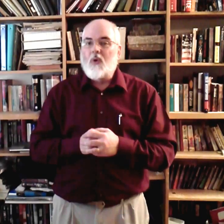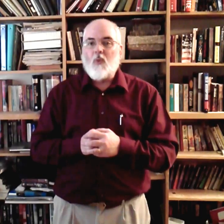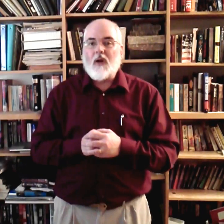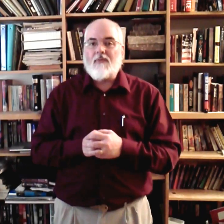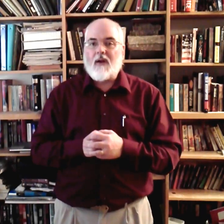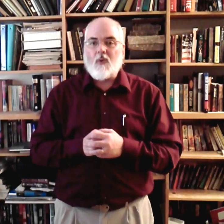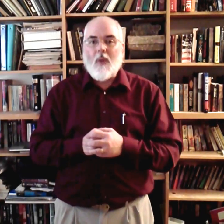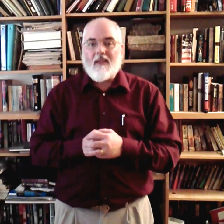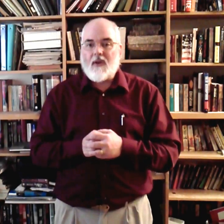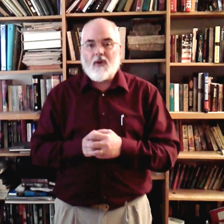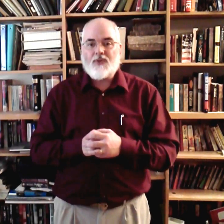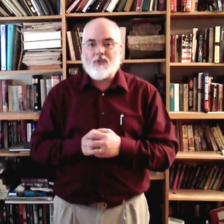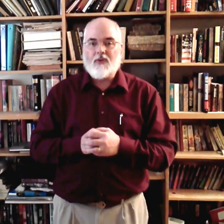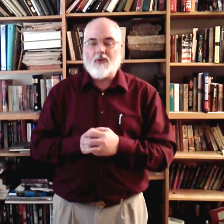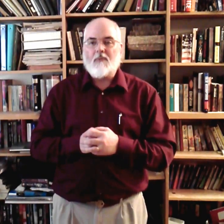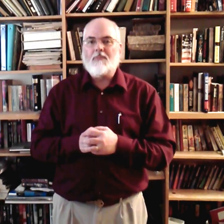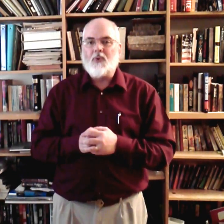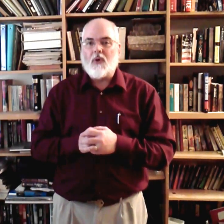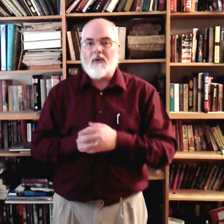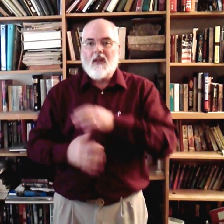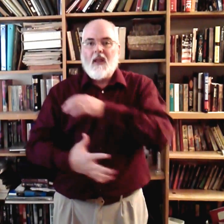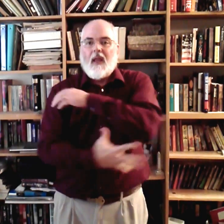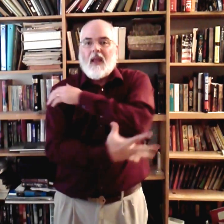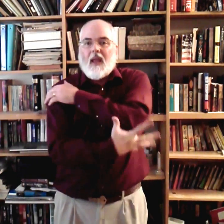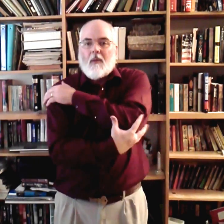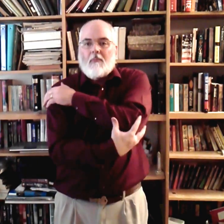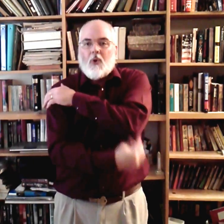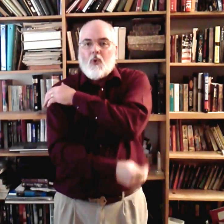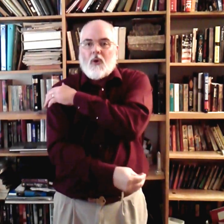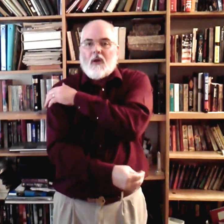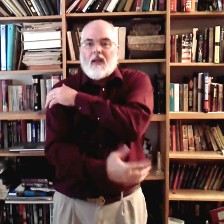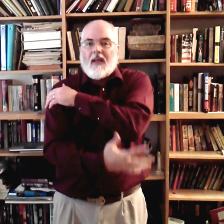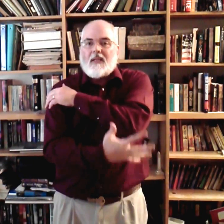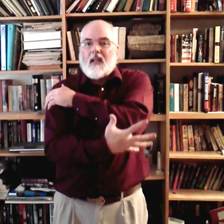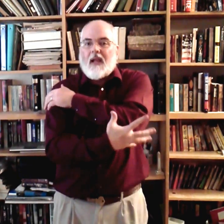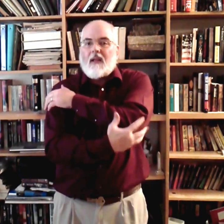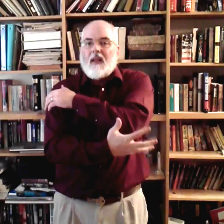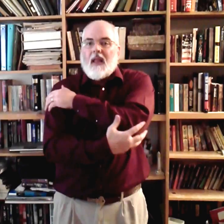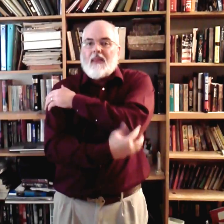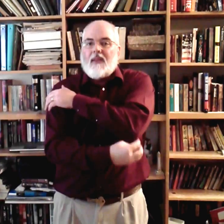wayfaring stranger. Poor. Poor. Poor. It's like the